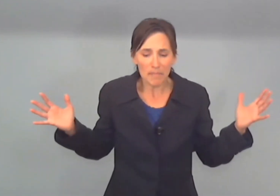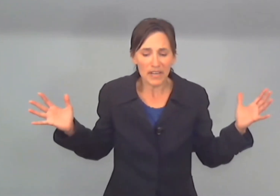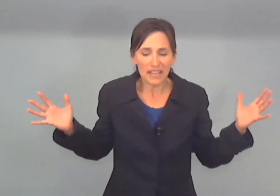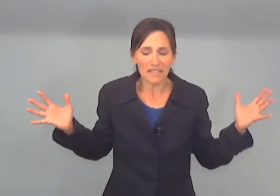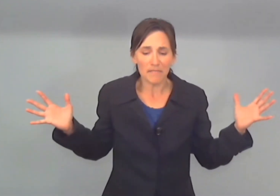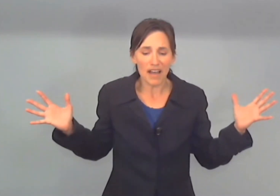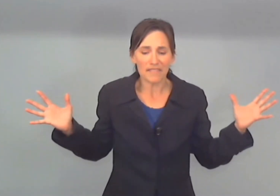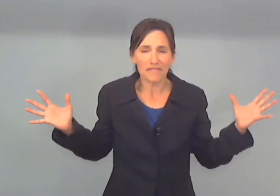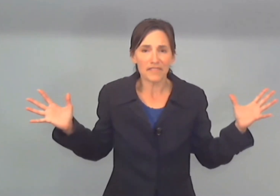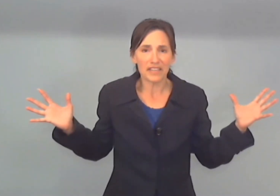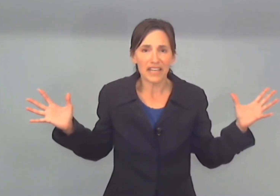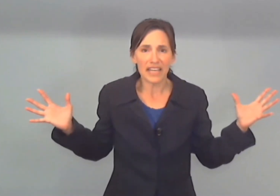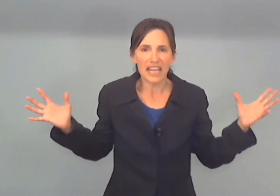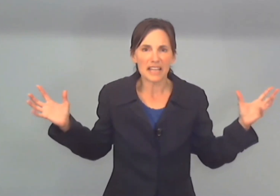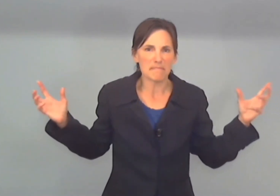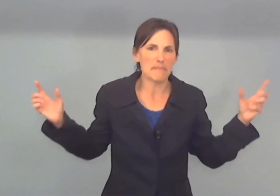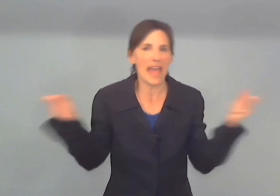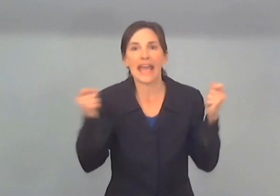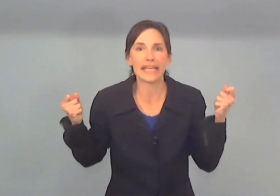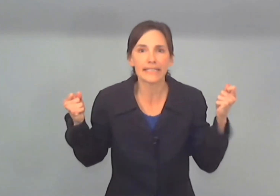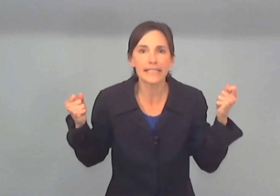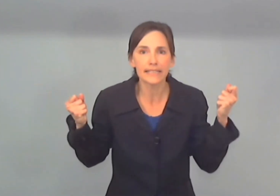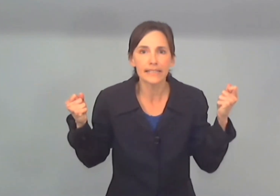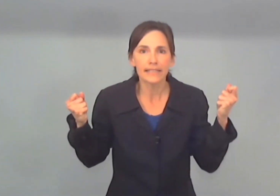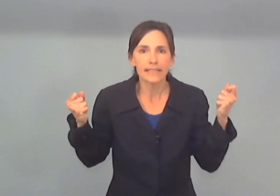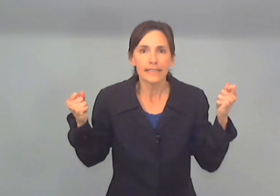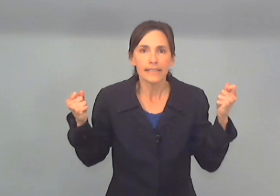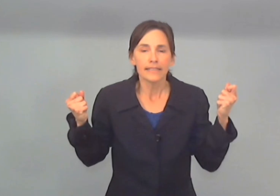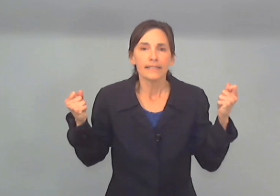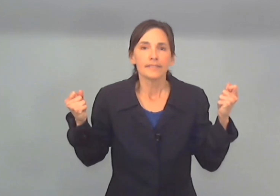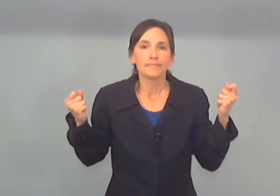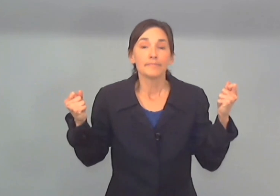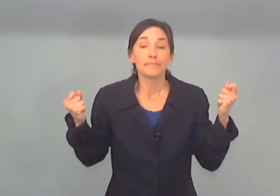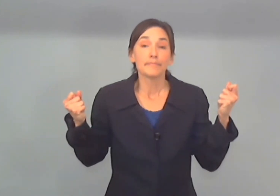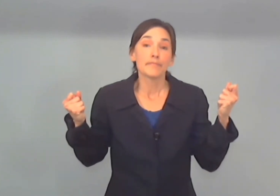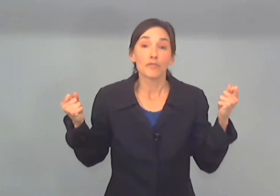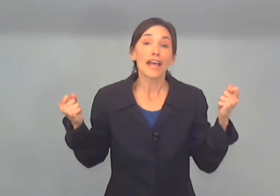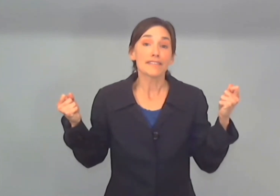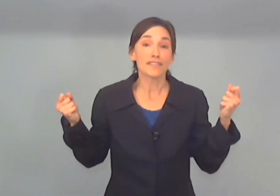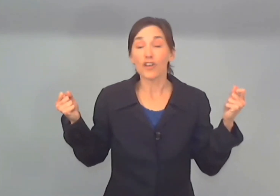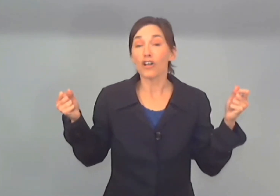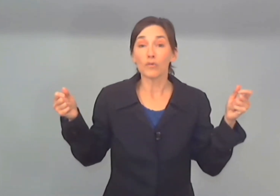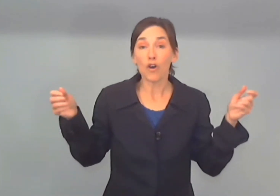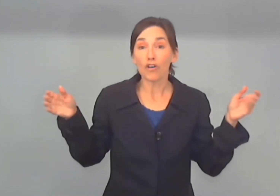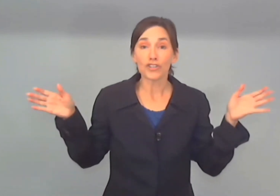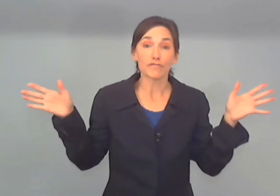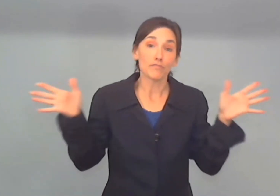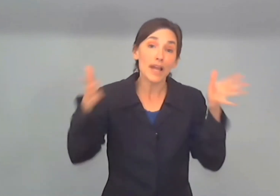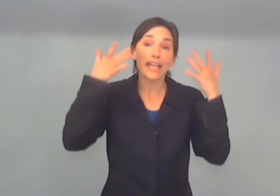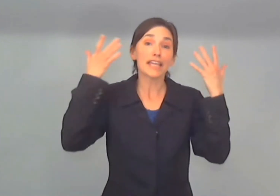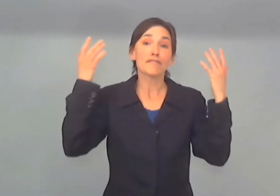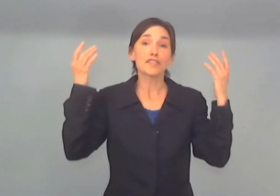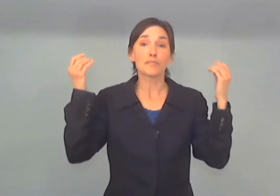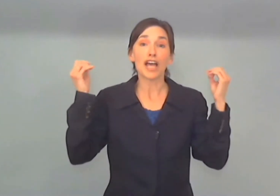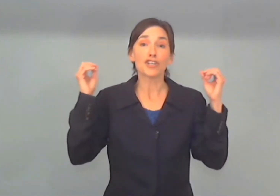beneath my feet and panicked the rest is all the wash of waves splashing